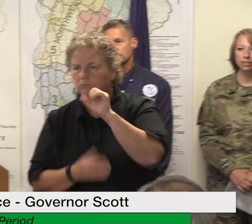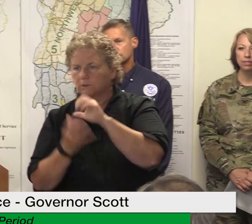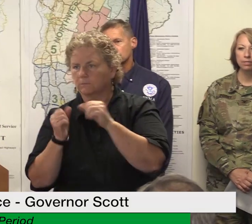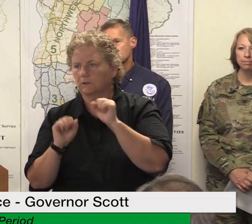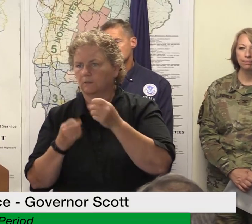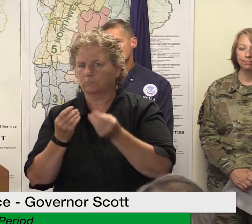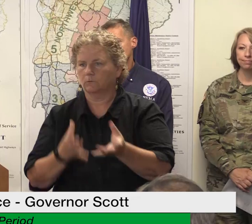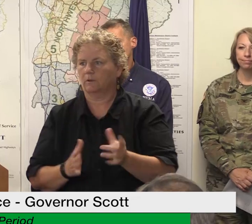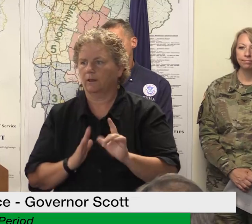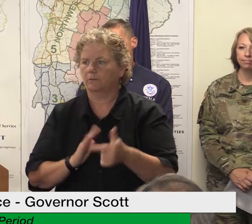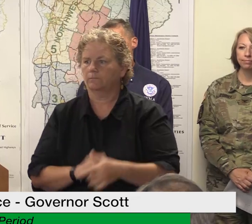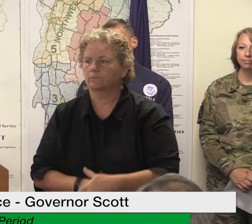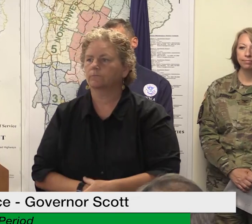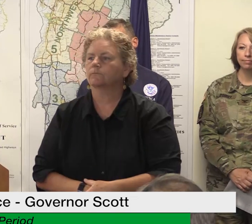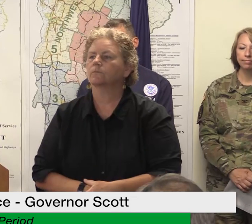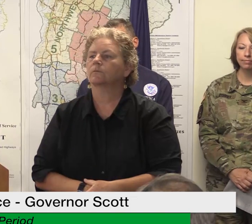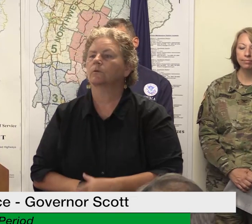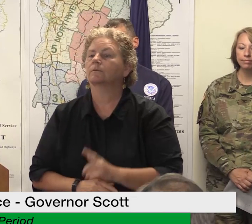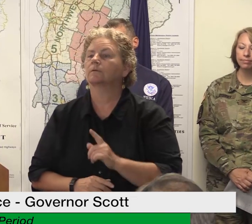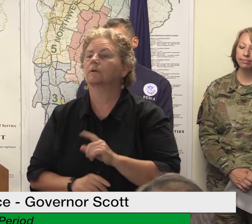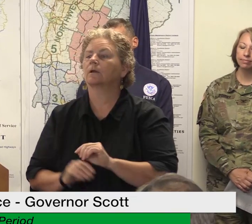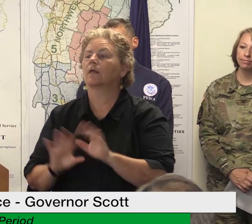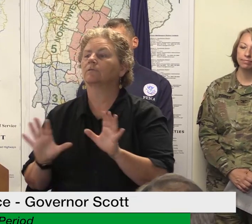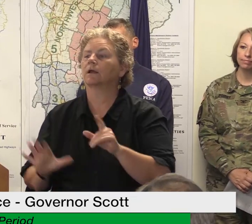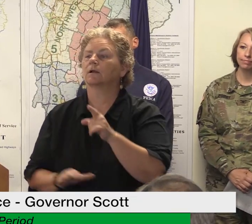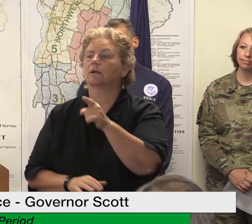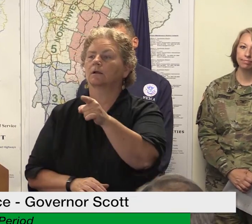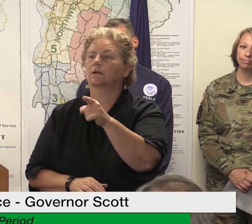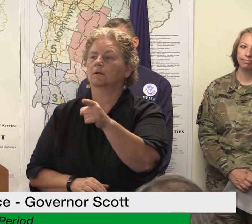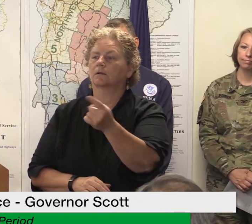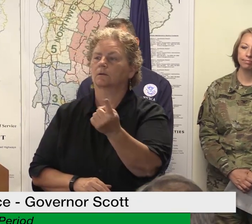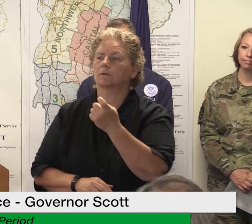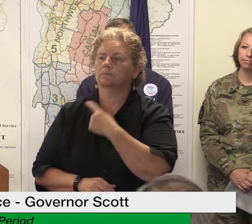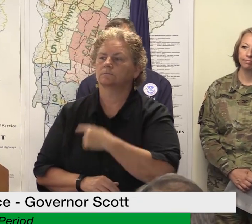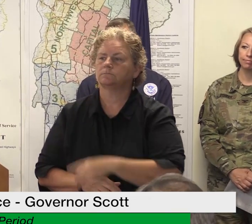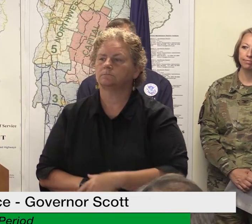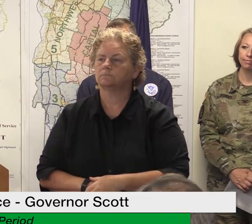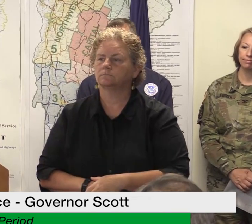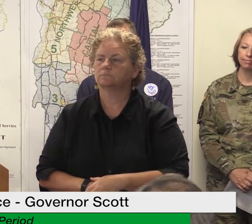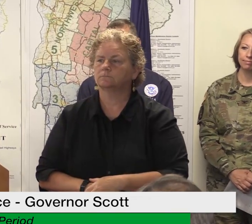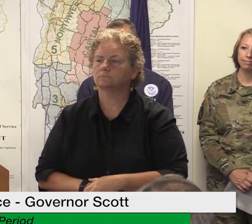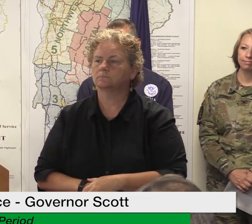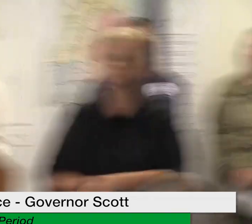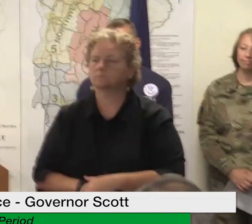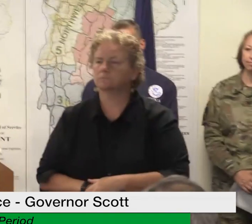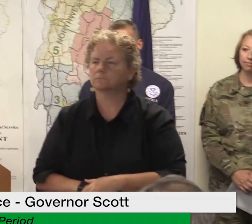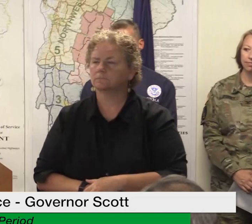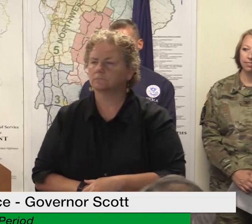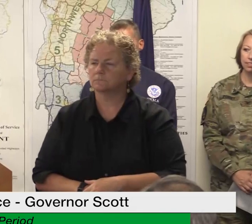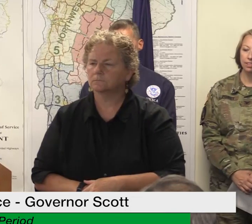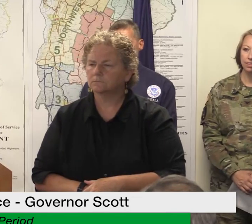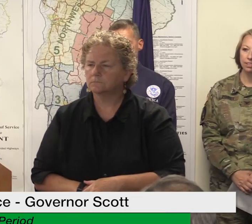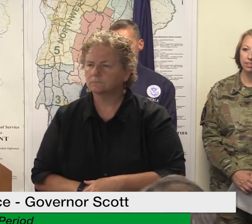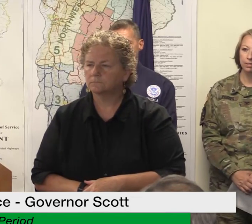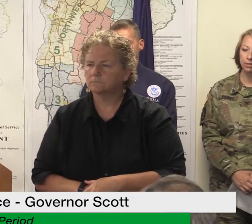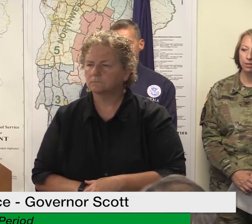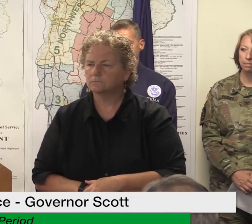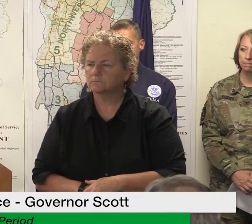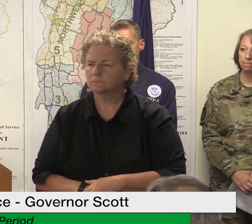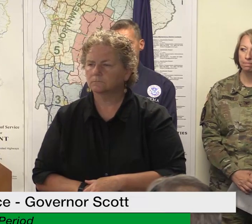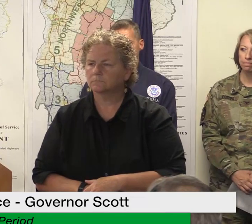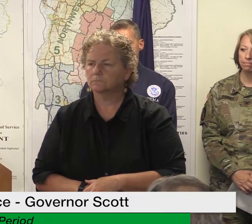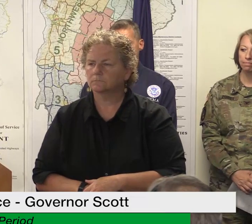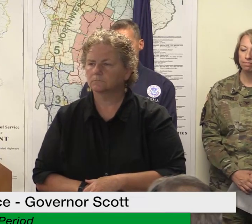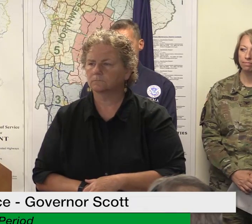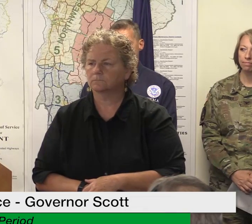clarifier quick if possible the federal disaster threshold that we've talked about is there a number that you're able to share what is that threshold